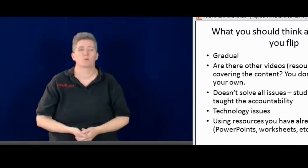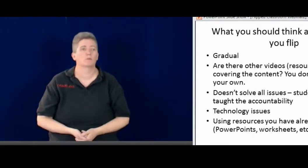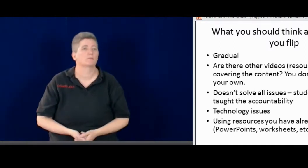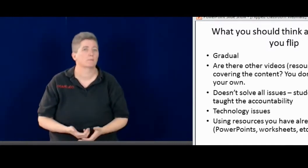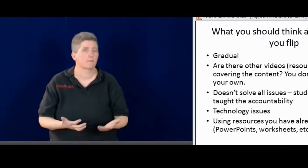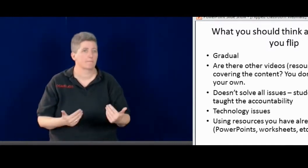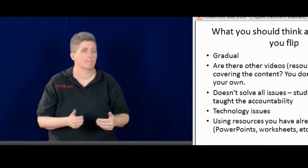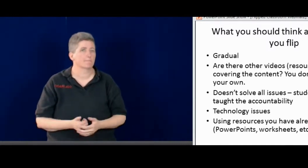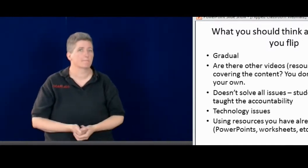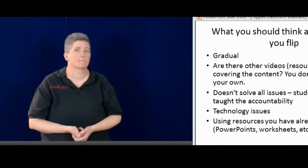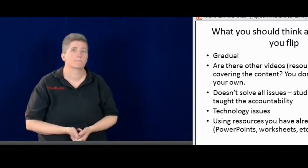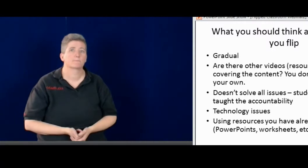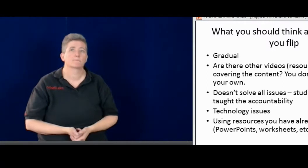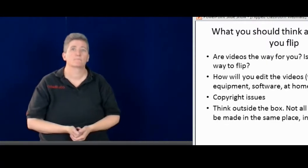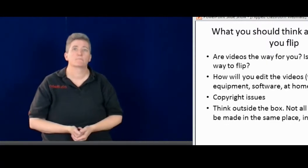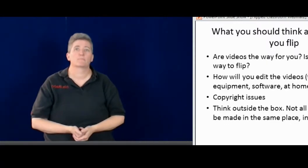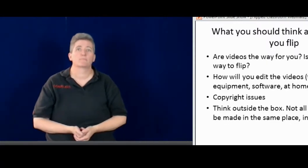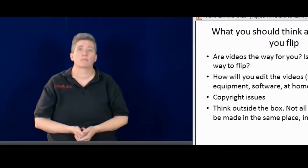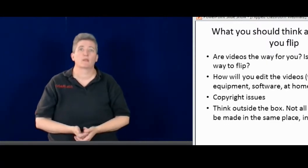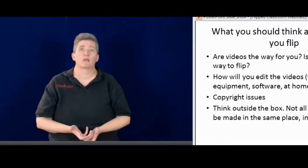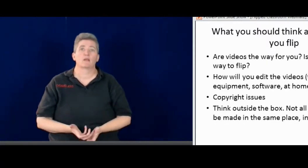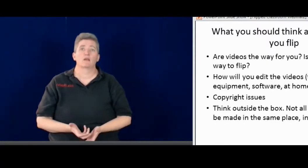to start making those videos. Okay?